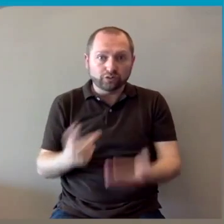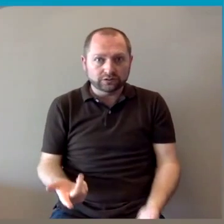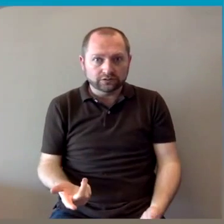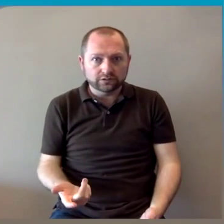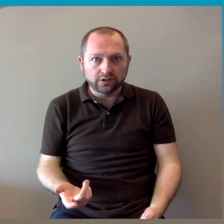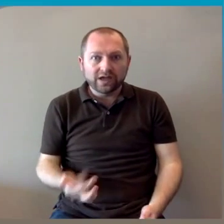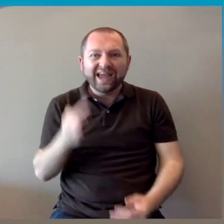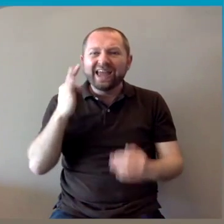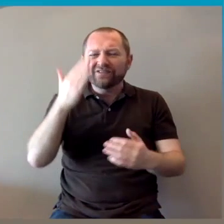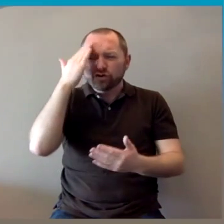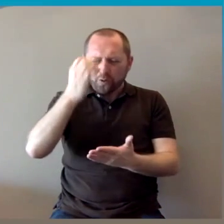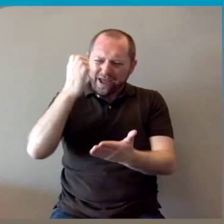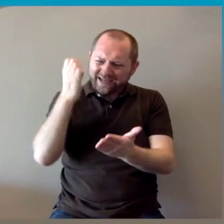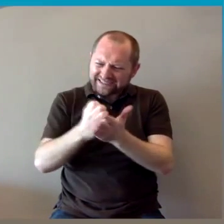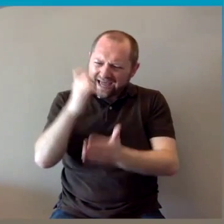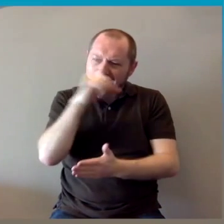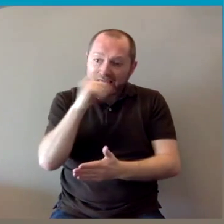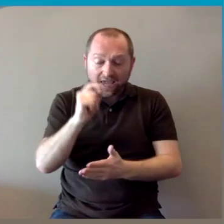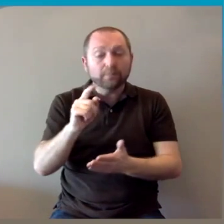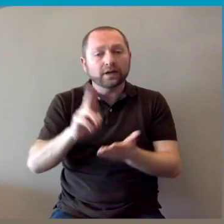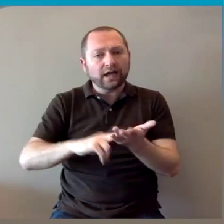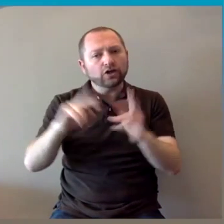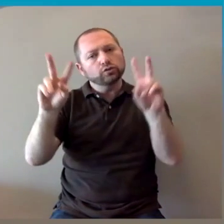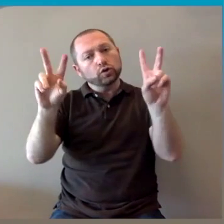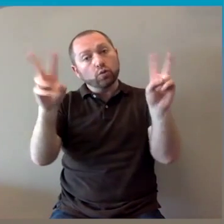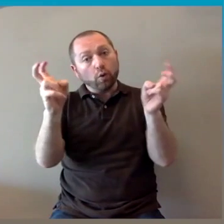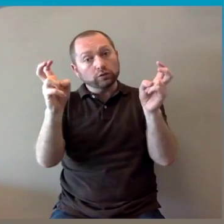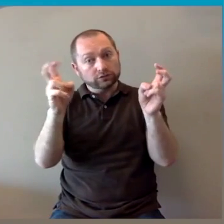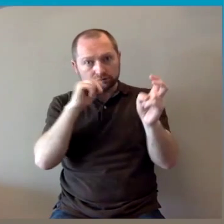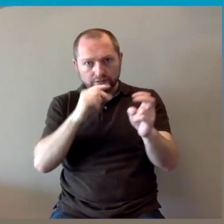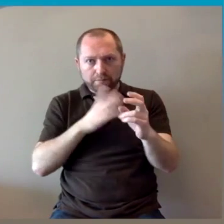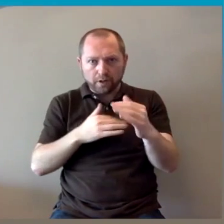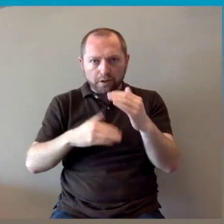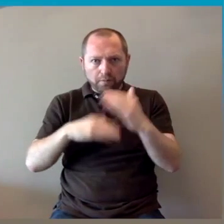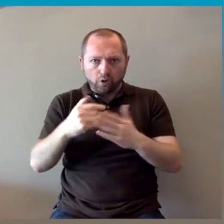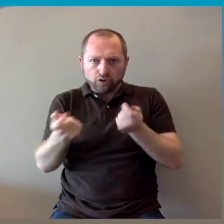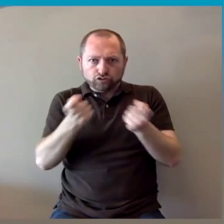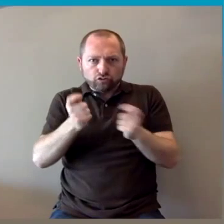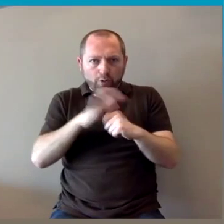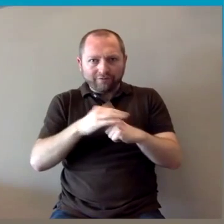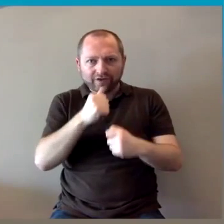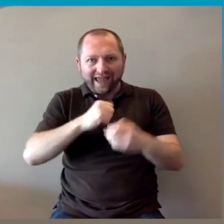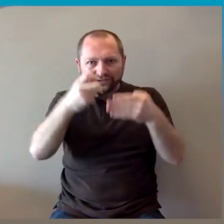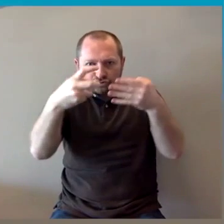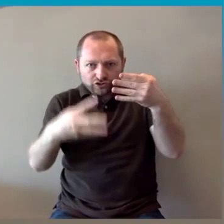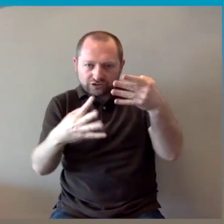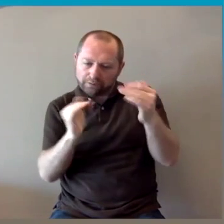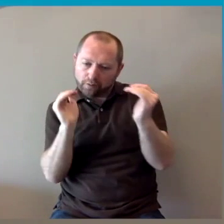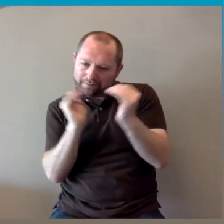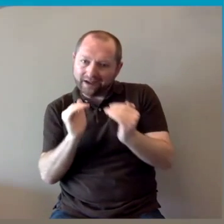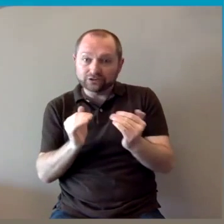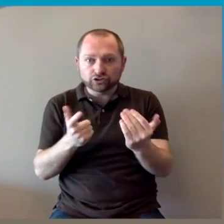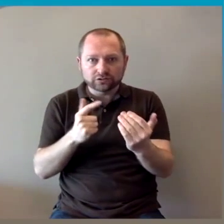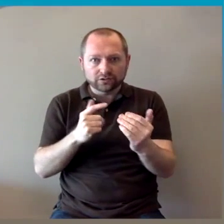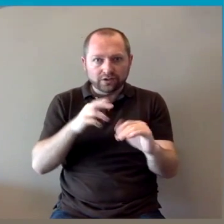If you know the exact title of something remember that you can use quotation marks to narrow your search and to better the chances of